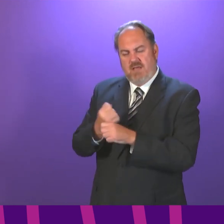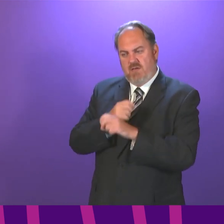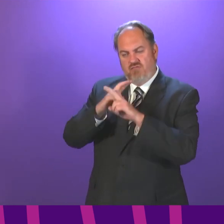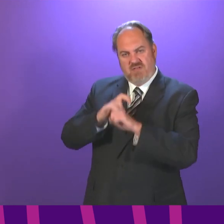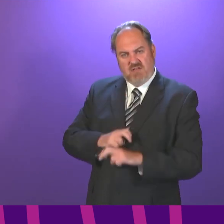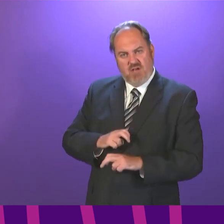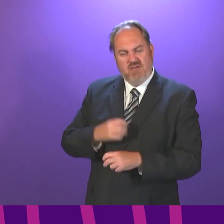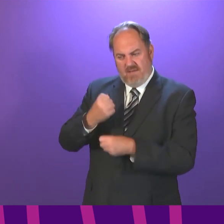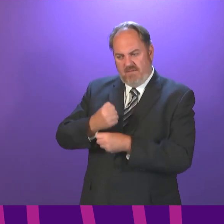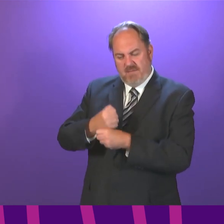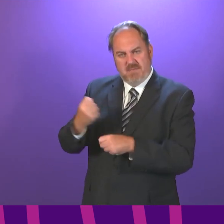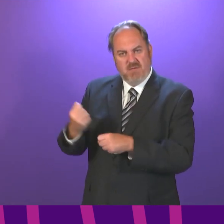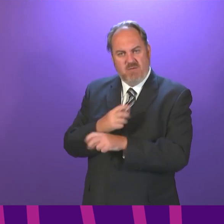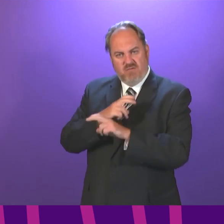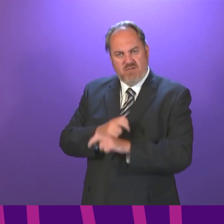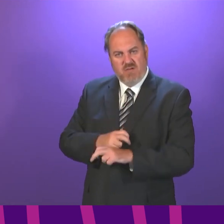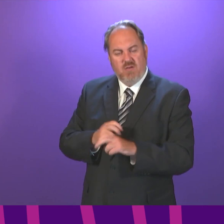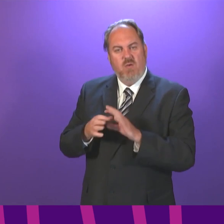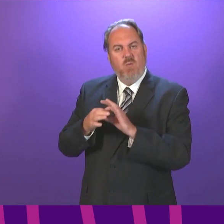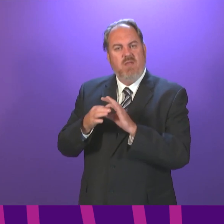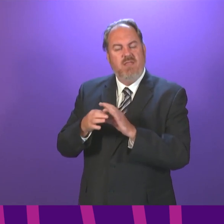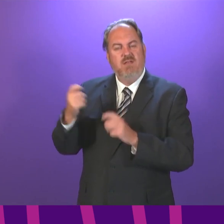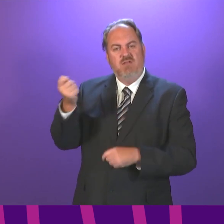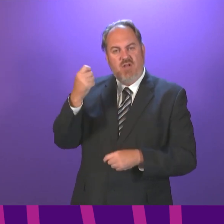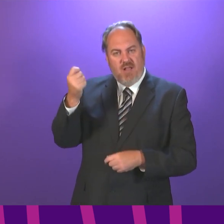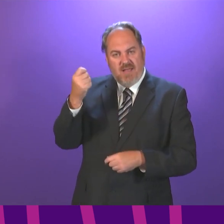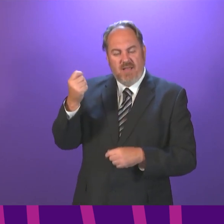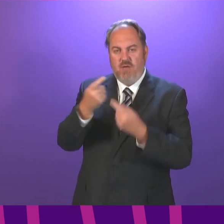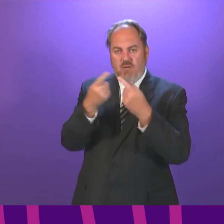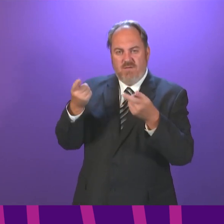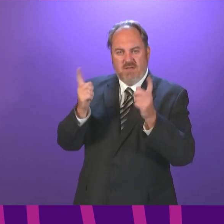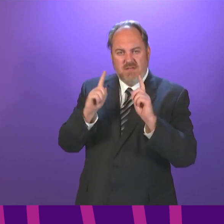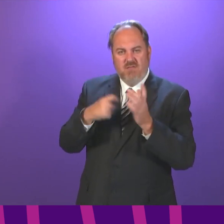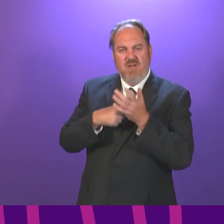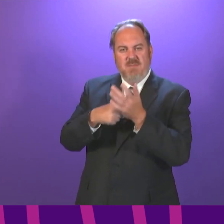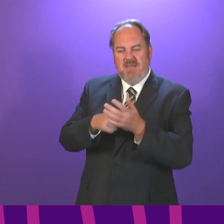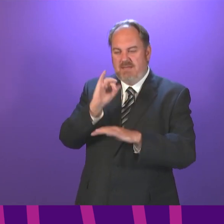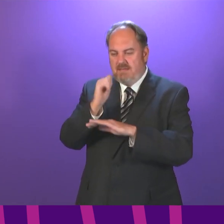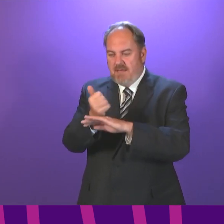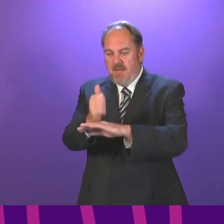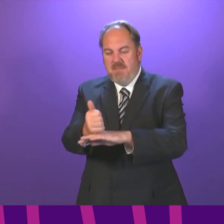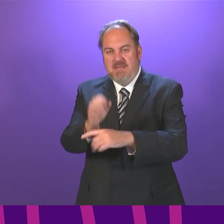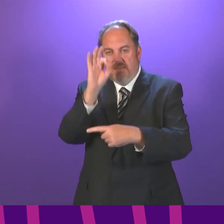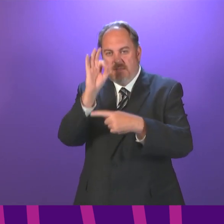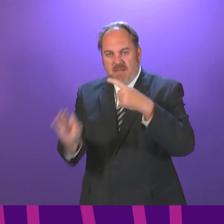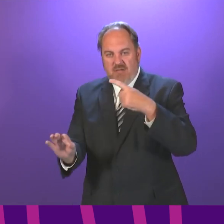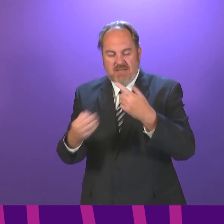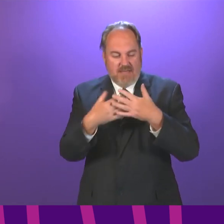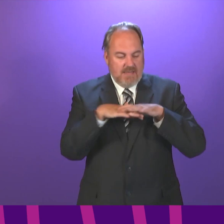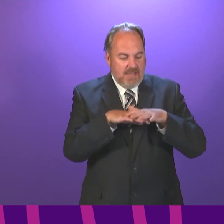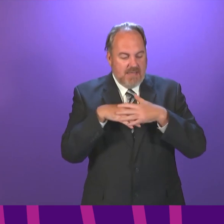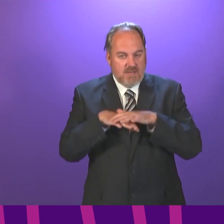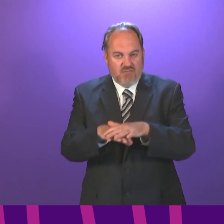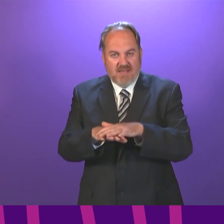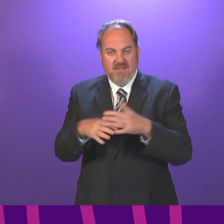report from both Stirling and Robert Gordon Universities recommended specialists and integrated services to deal with